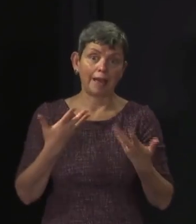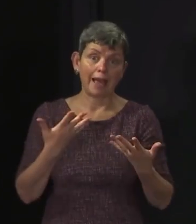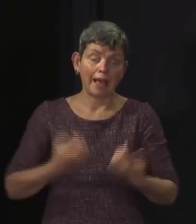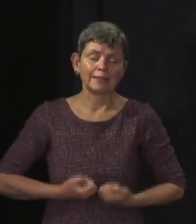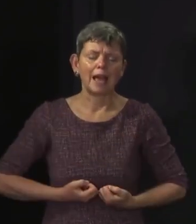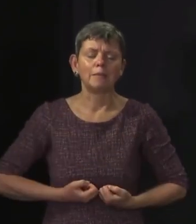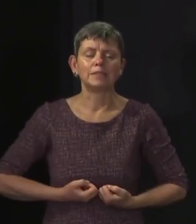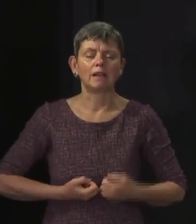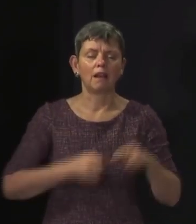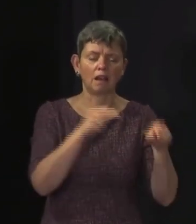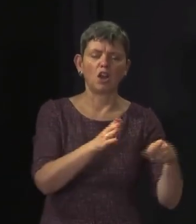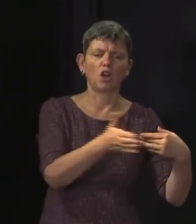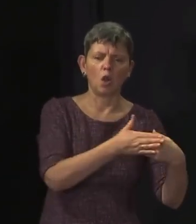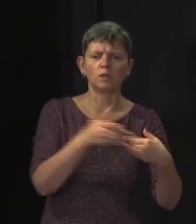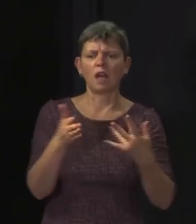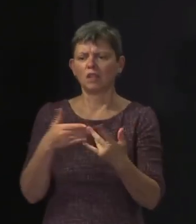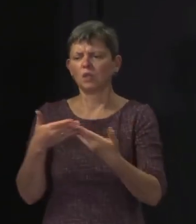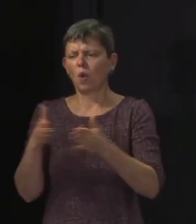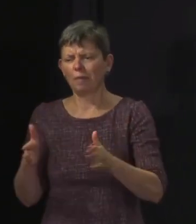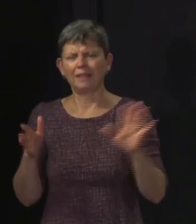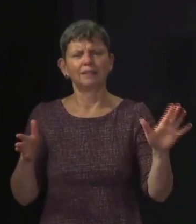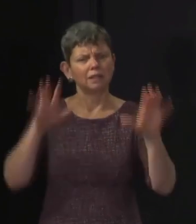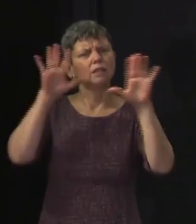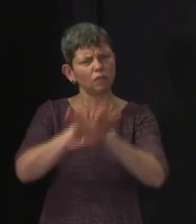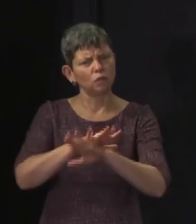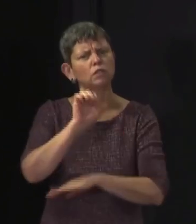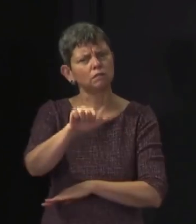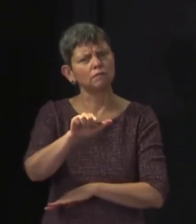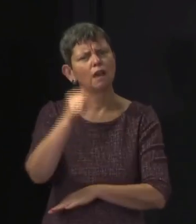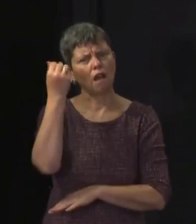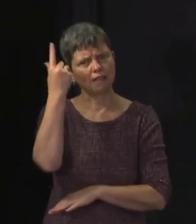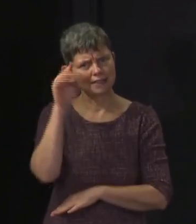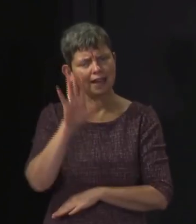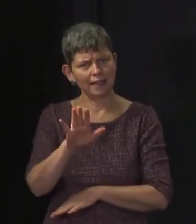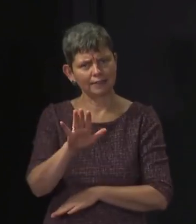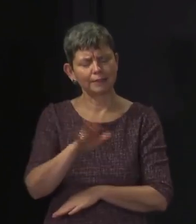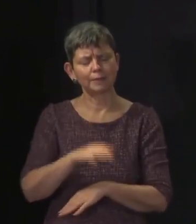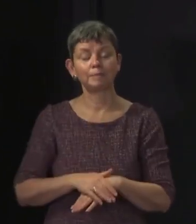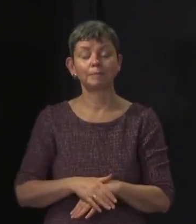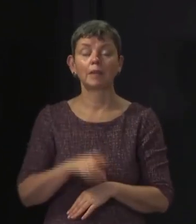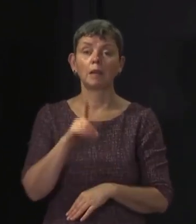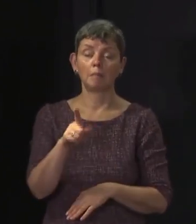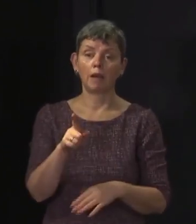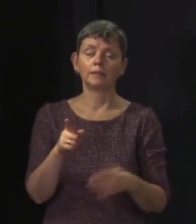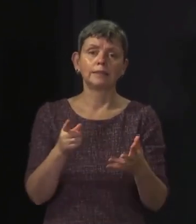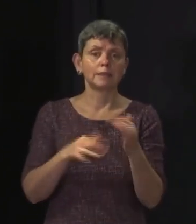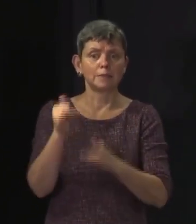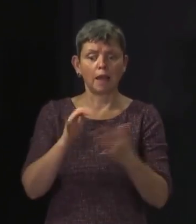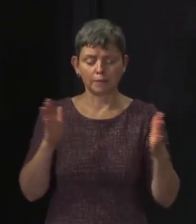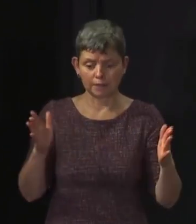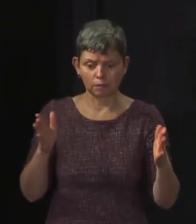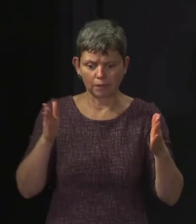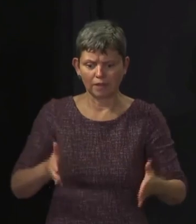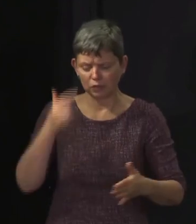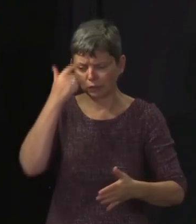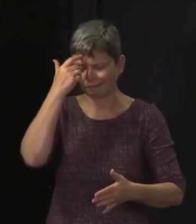has resulted in a lack of clarity. But sometimes that's the price we have to pay right now for trying to be as flexible